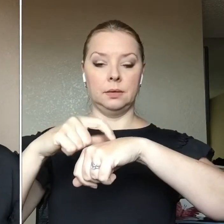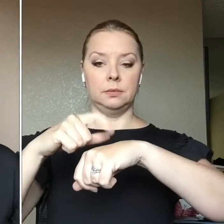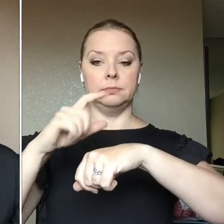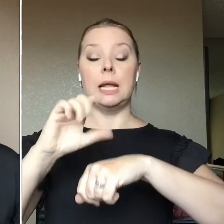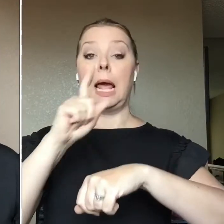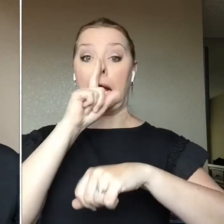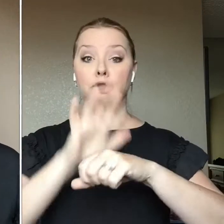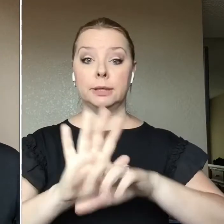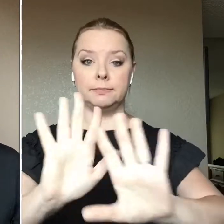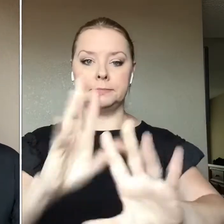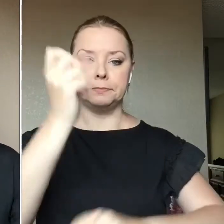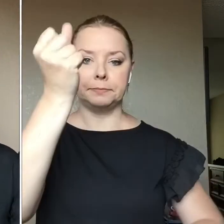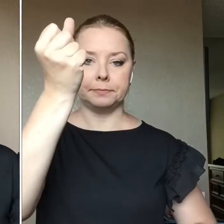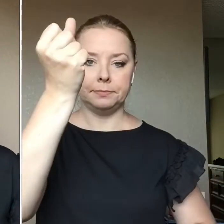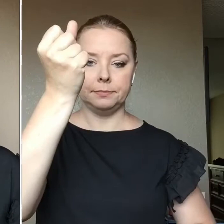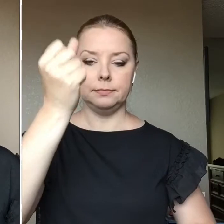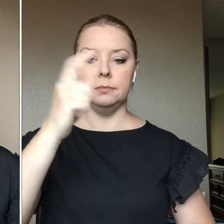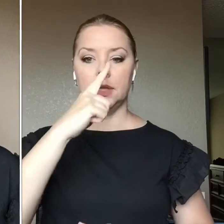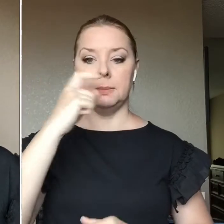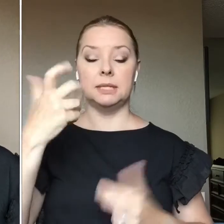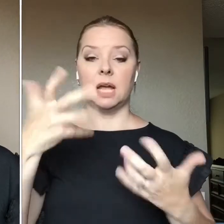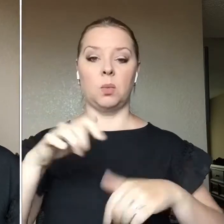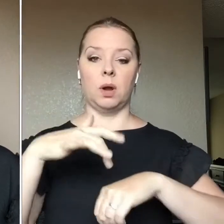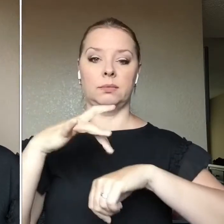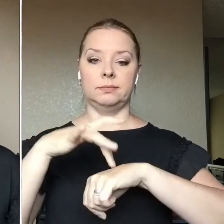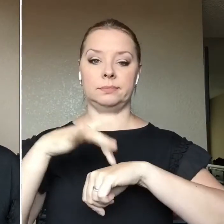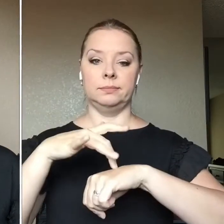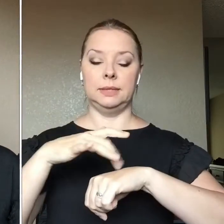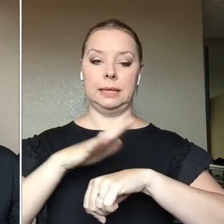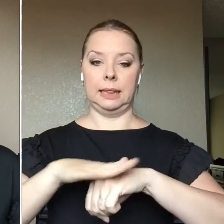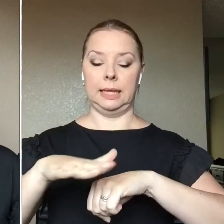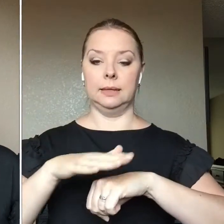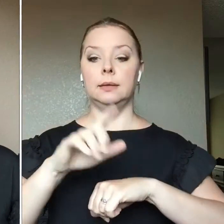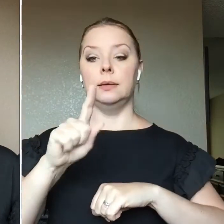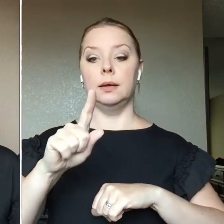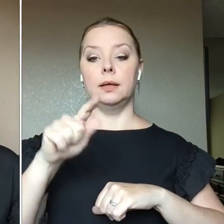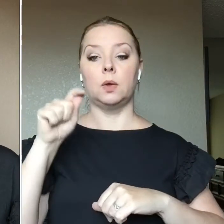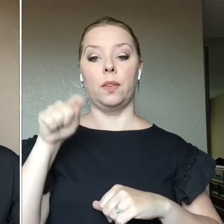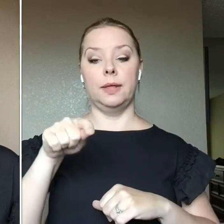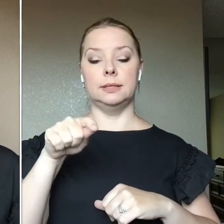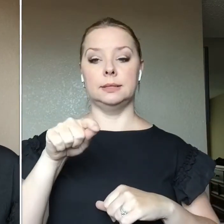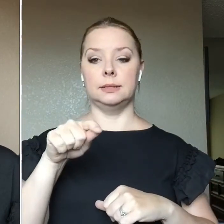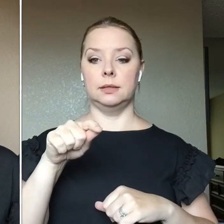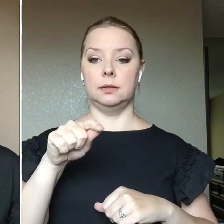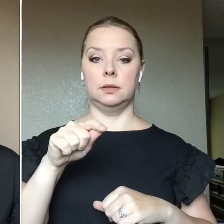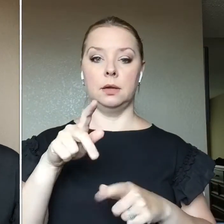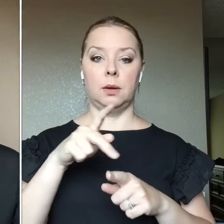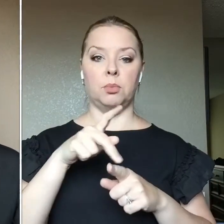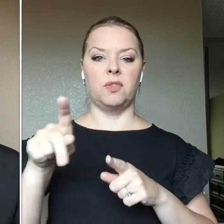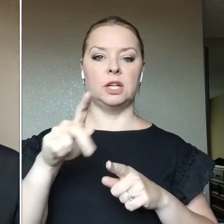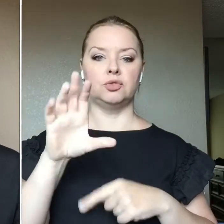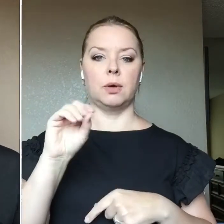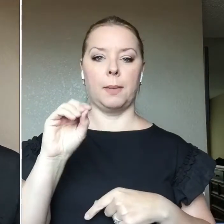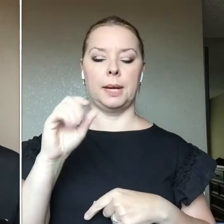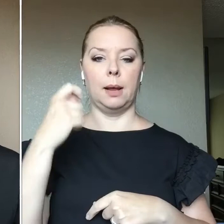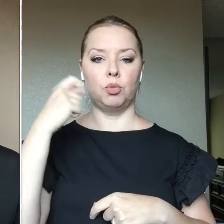because I don't feel like putting it on the back of my hand. This is a, um, professional company brush. This is Royal Langanichel.